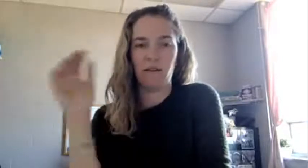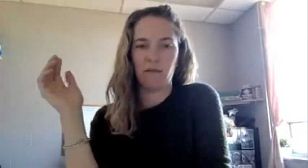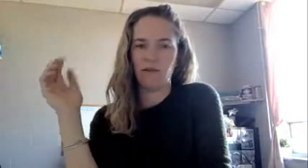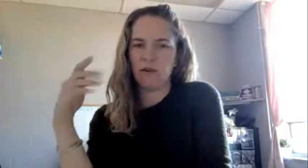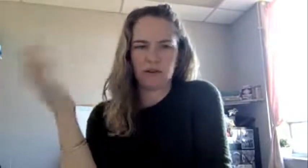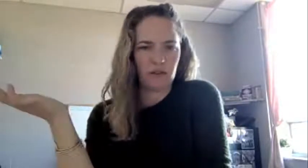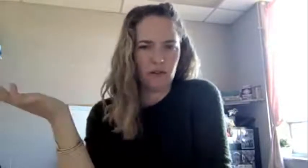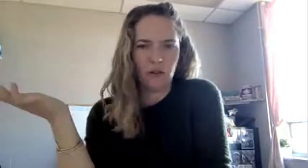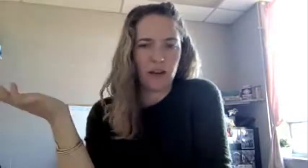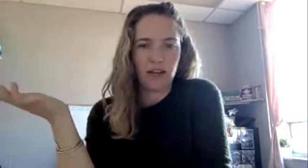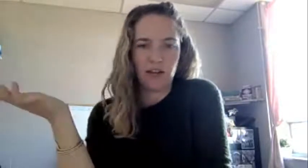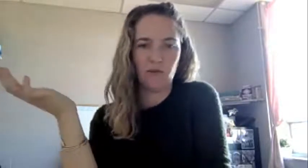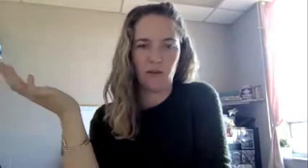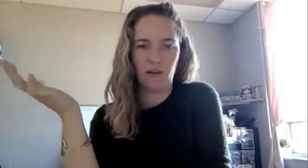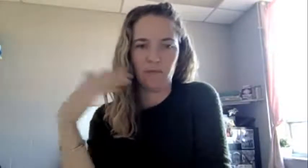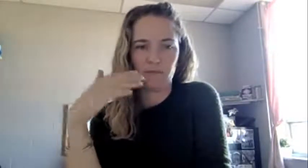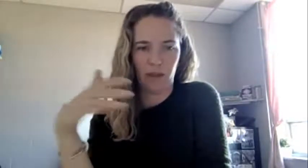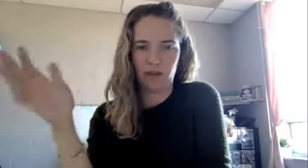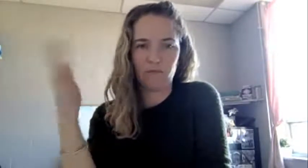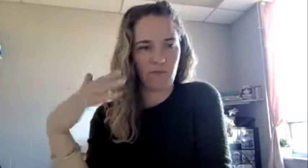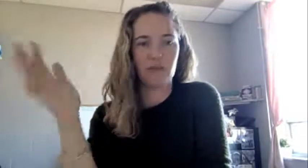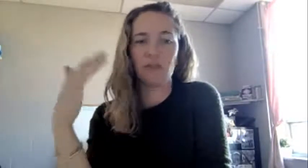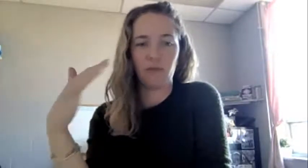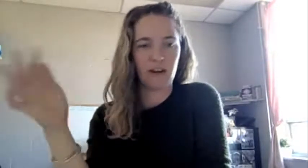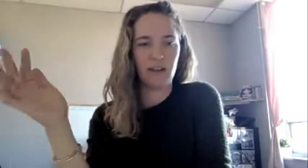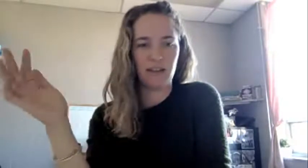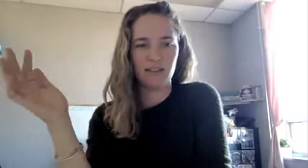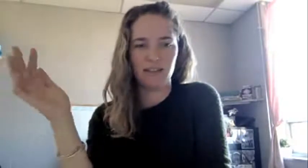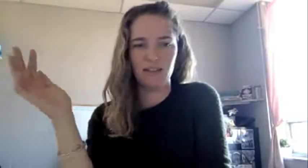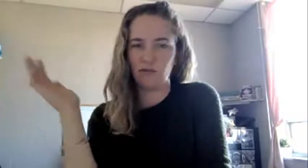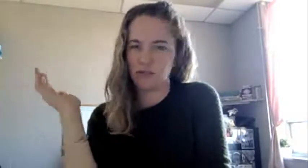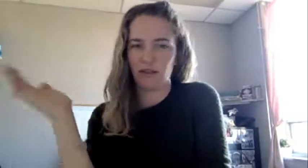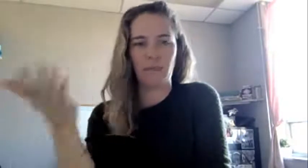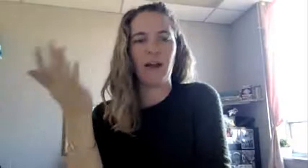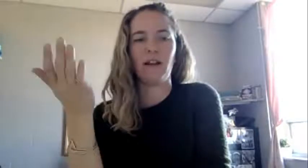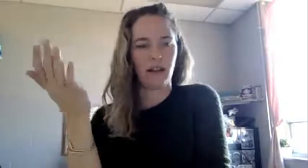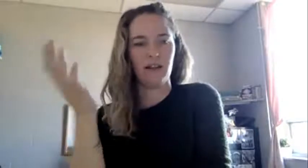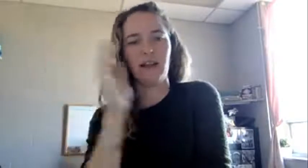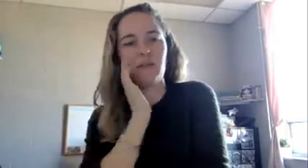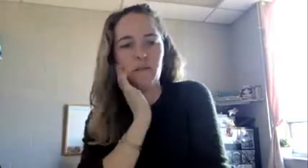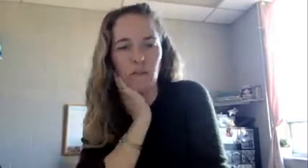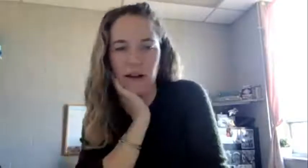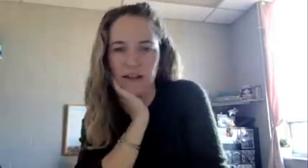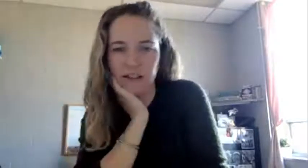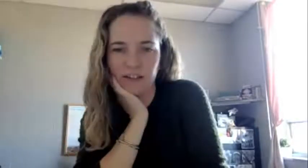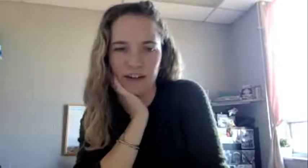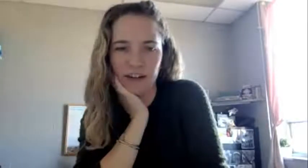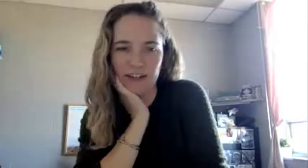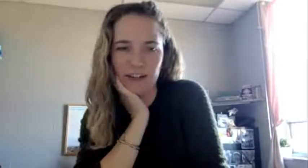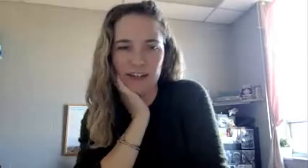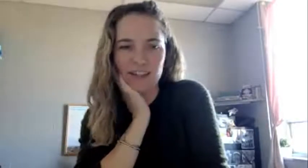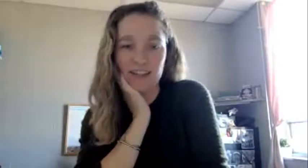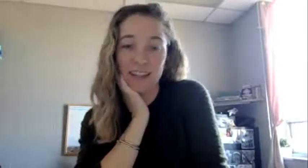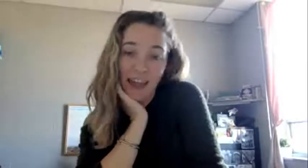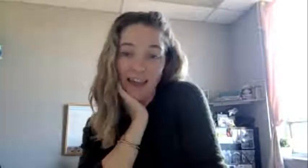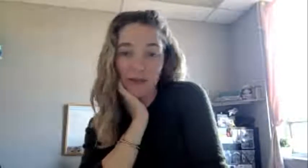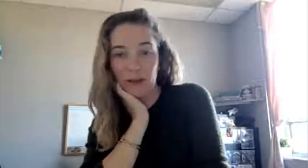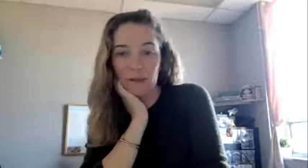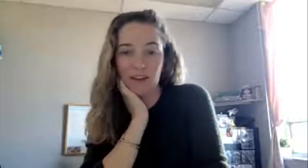If you got a certain grade in your first year writing classes, you just automatically got a letter from the writing center director saying, hey, you might be